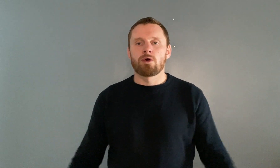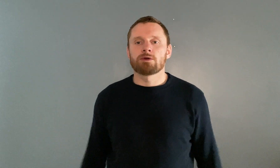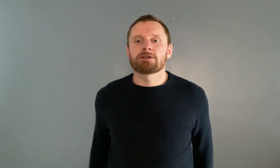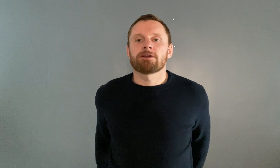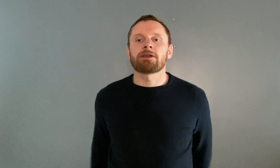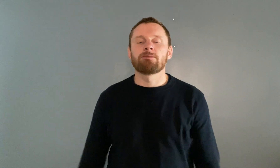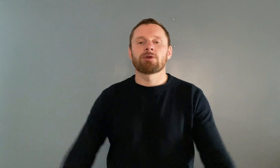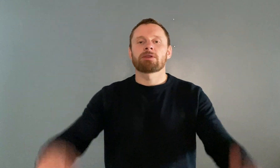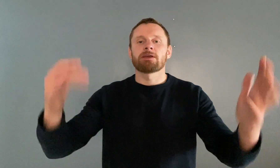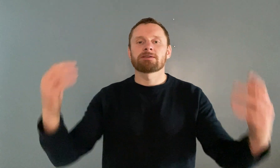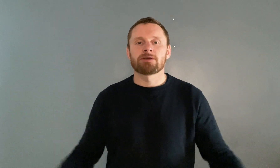we're just going to keep doing this